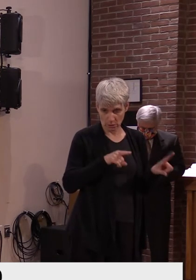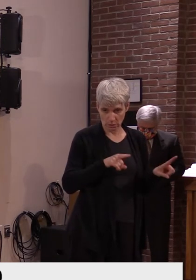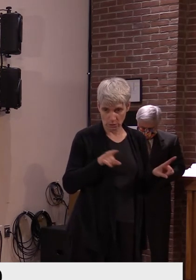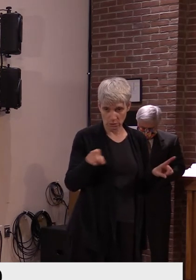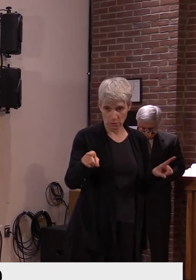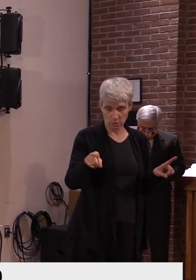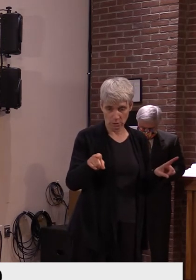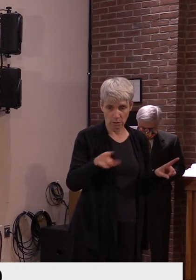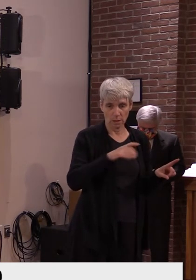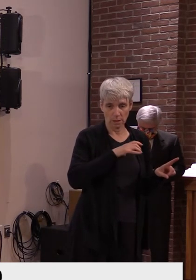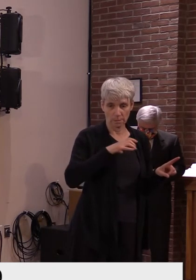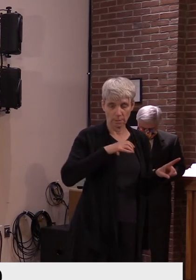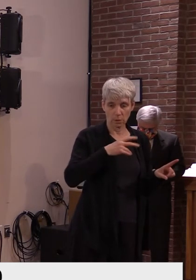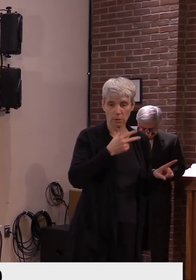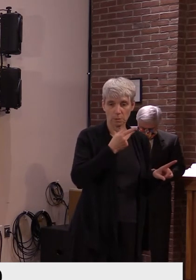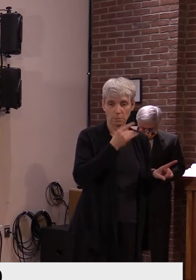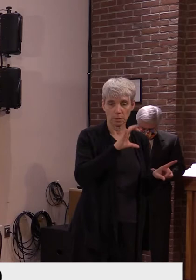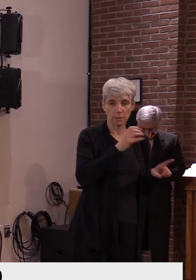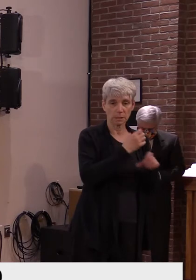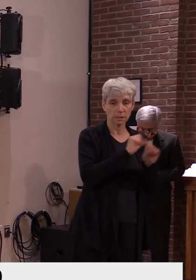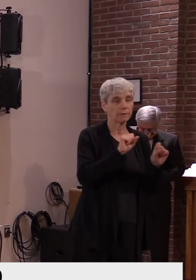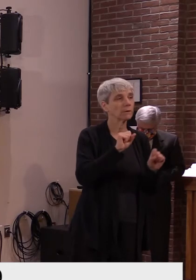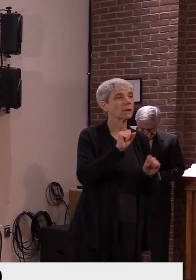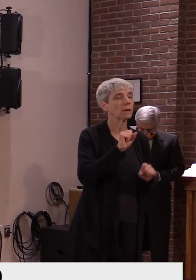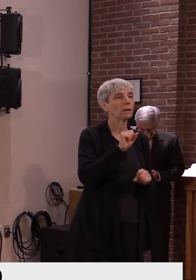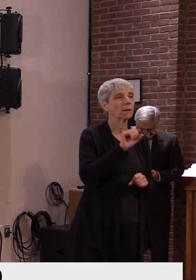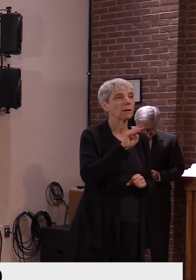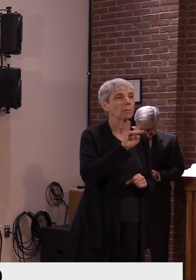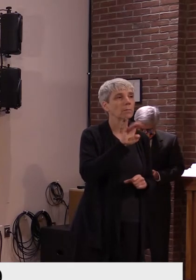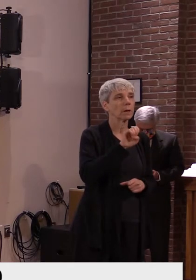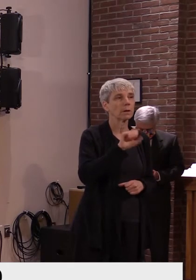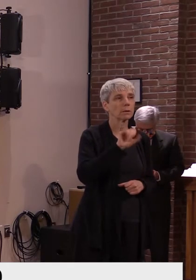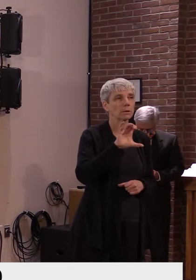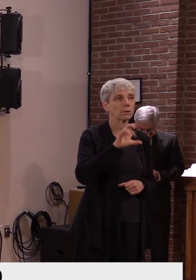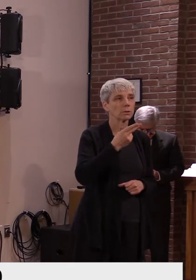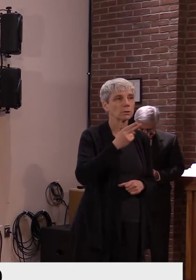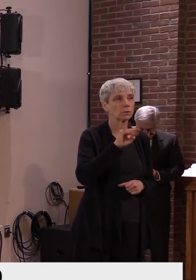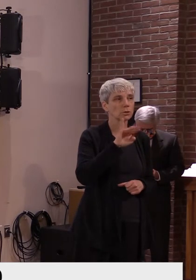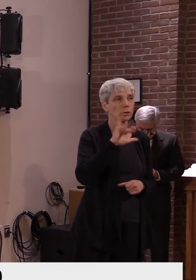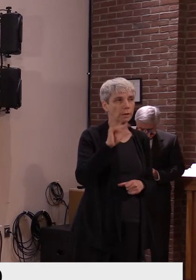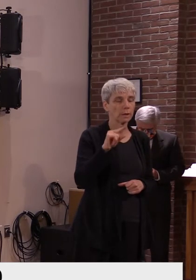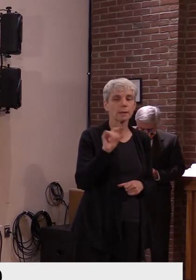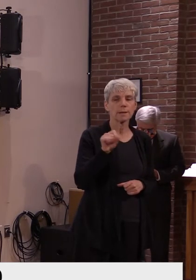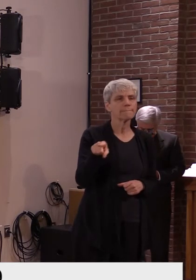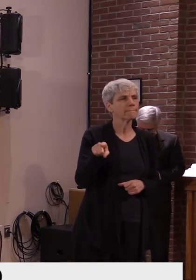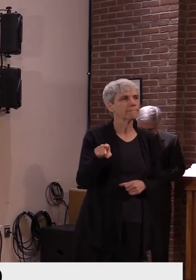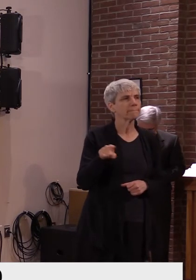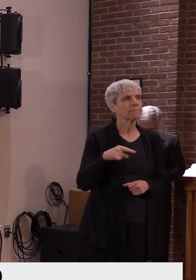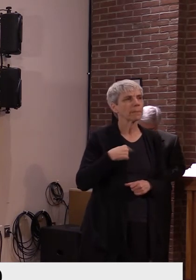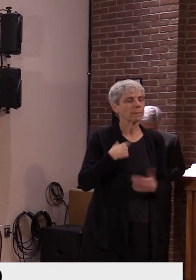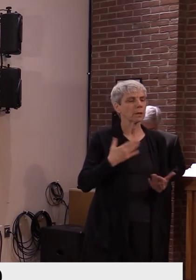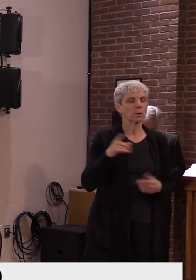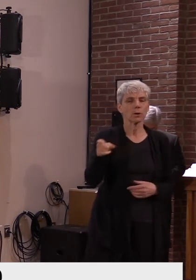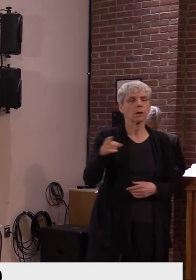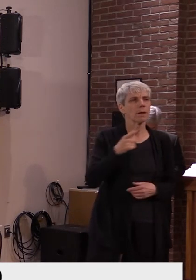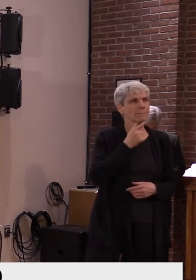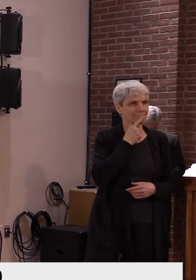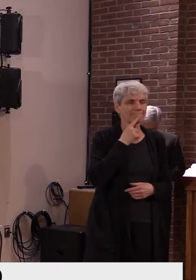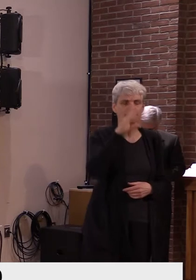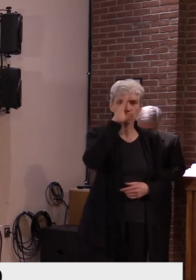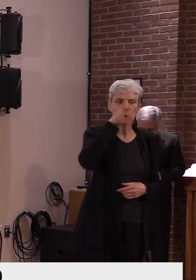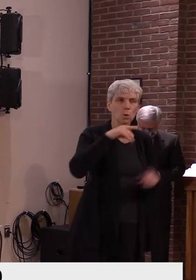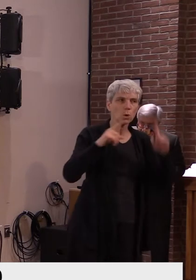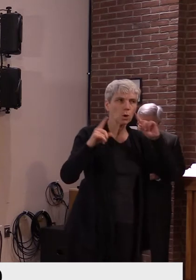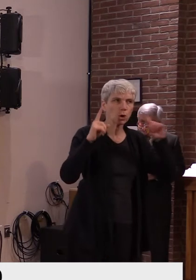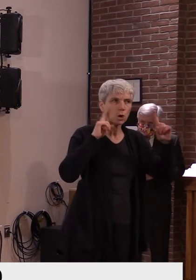that might, excuse me, am on governor. Um, we are aware of, uh, staffing challenges across all